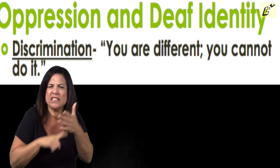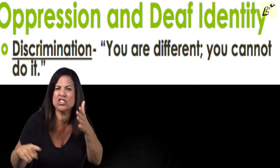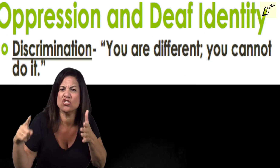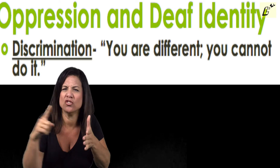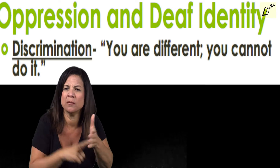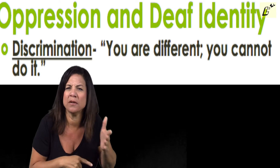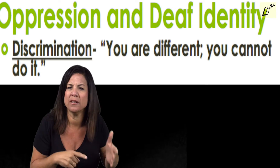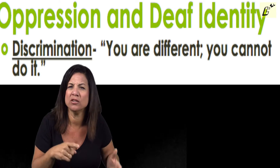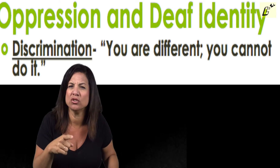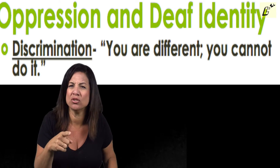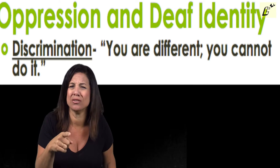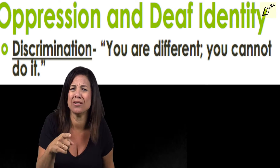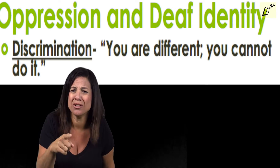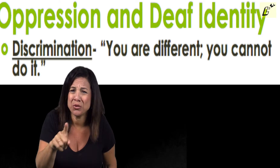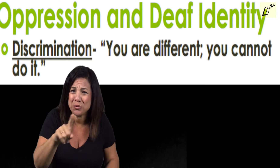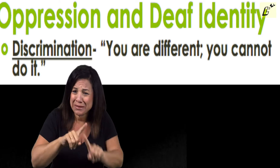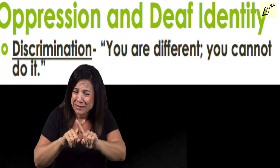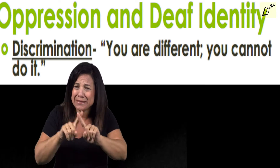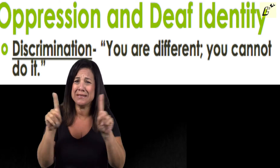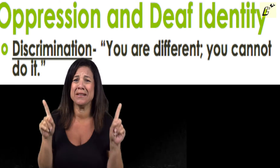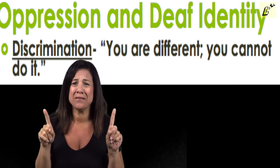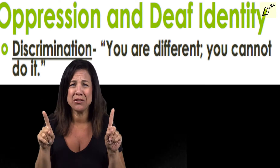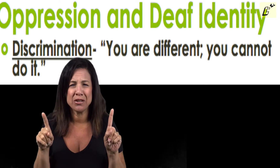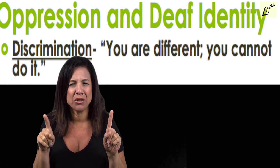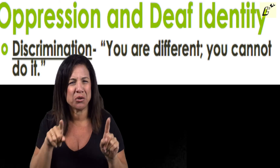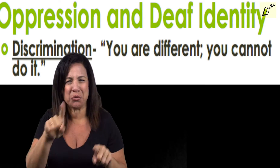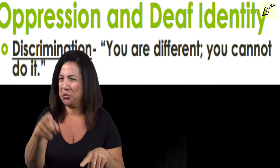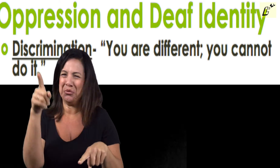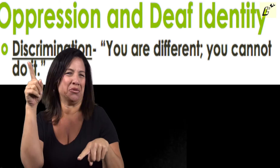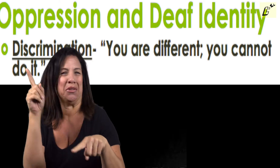Discrimination is when you say you are different You cannot do it